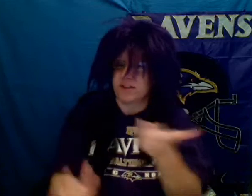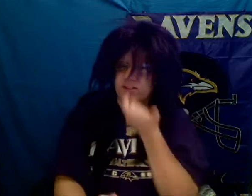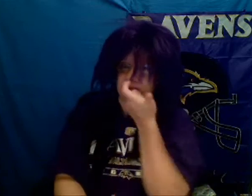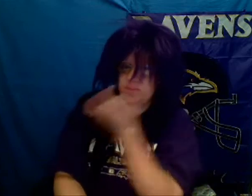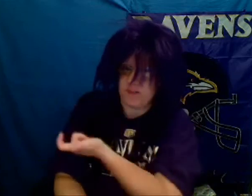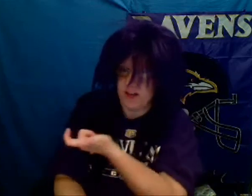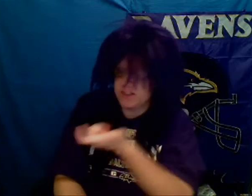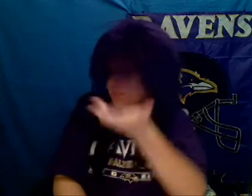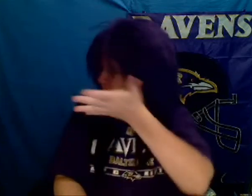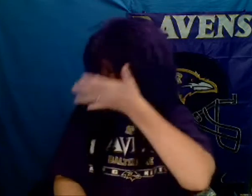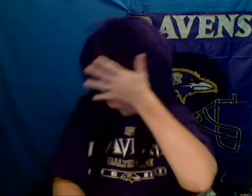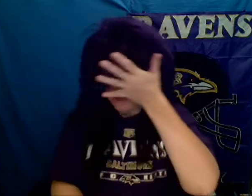I'm running it.